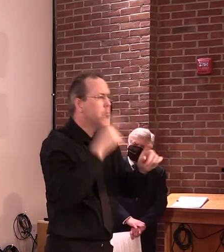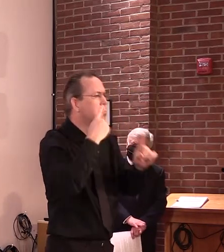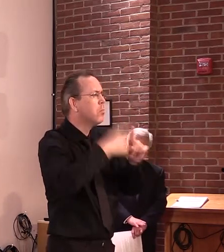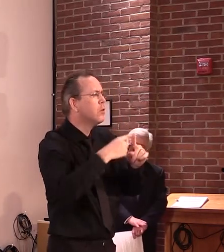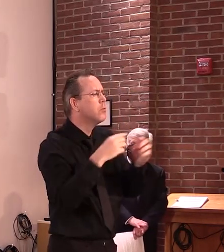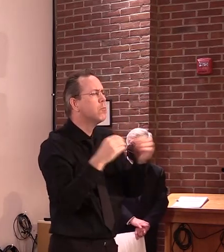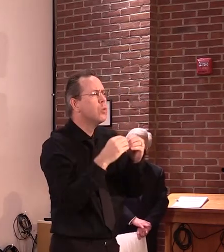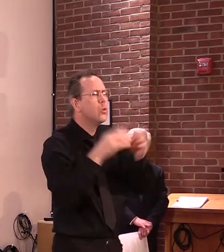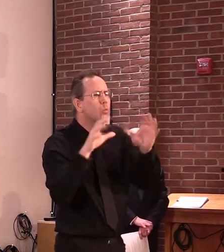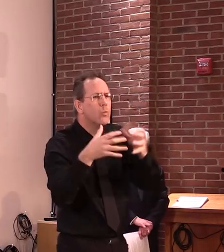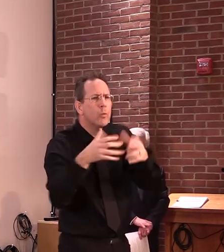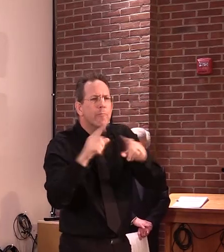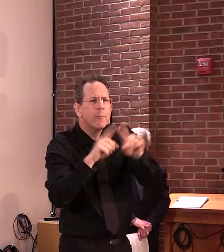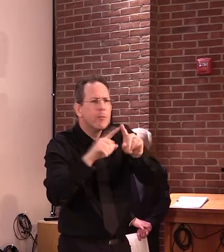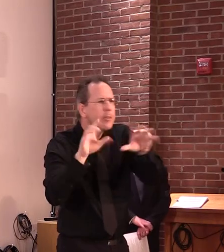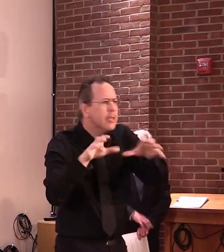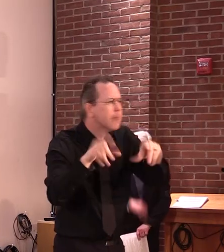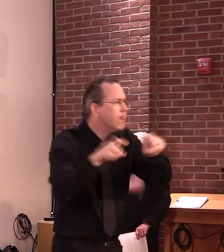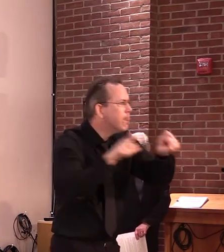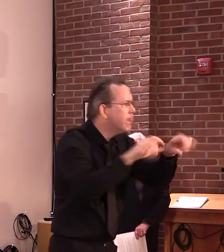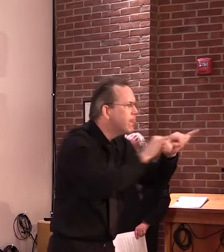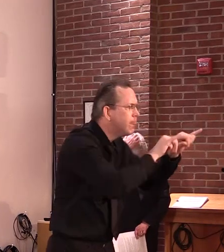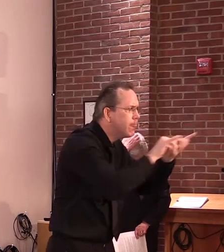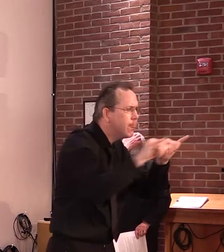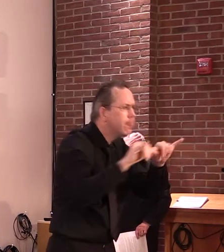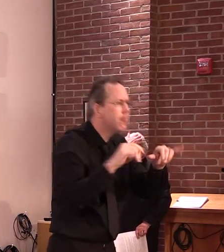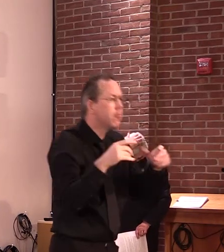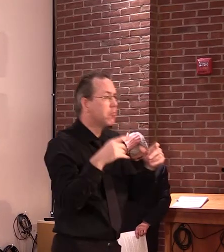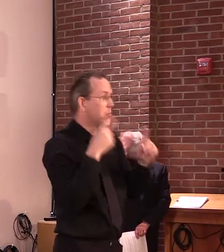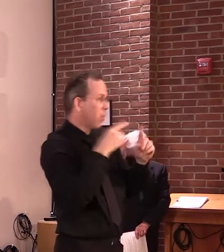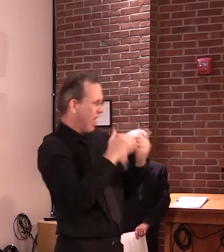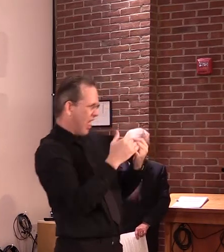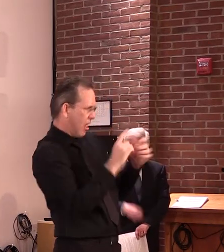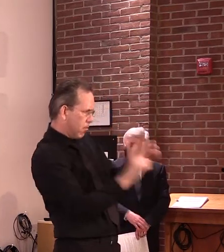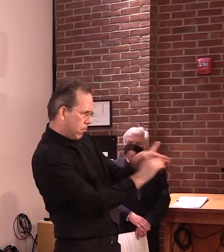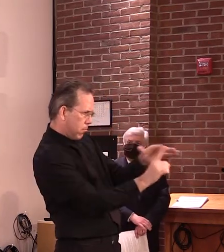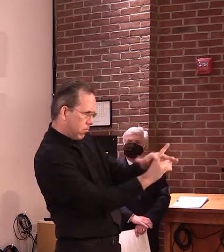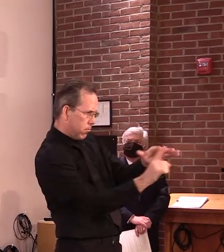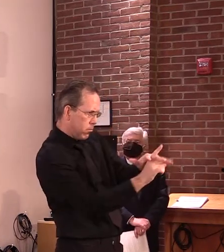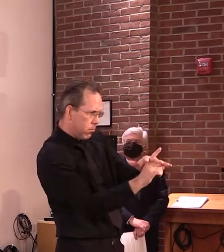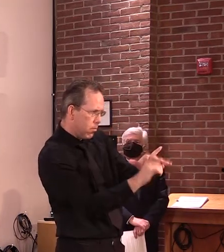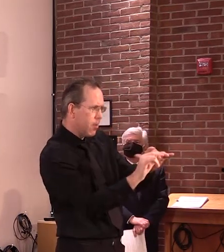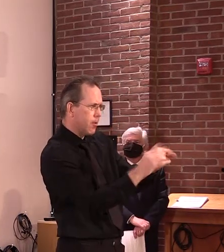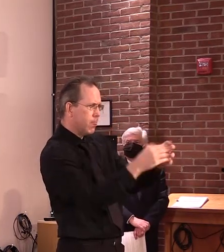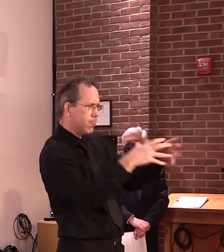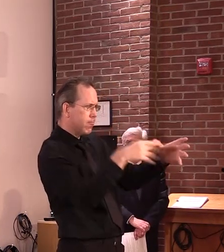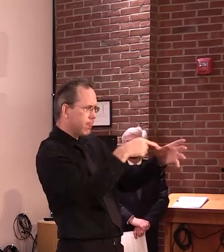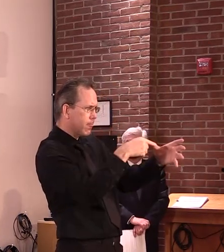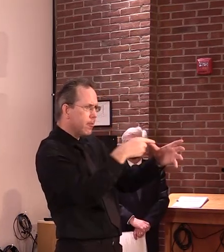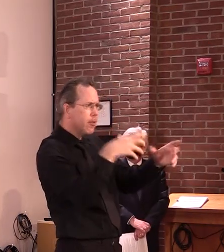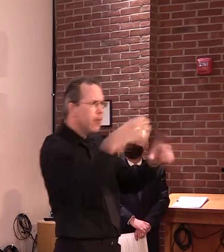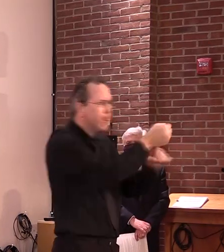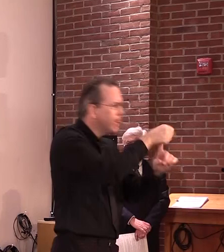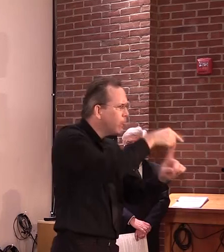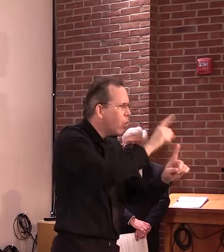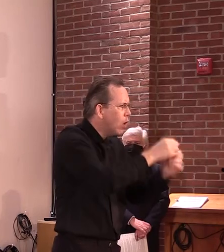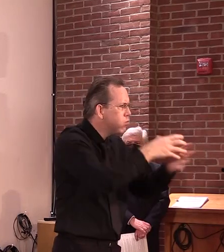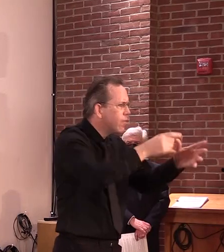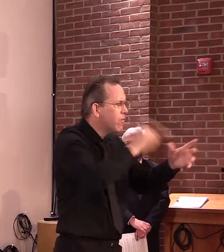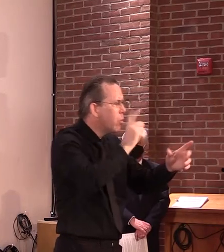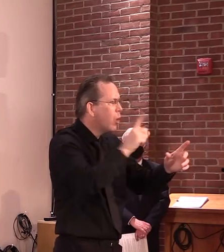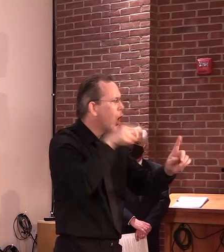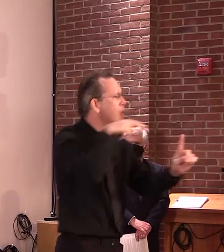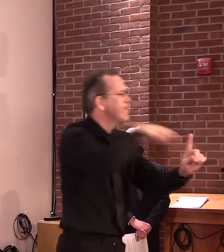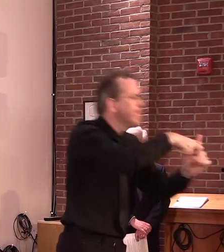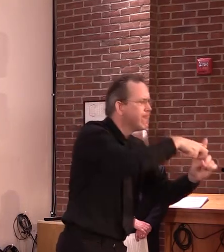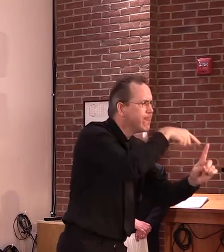so we can quickly identify and isolate outbreaks of COVID-19 and better understand the extent of spread